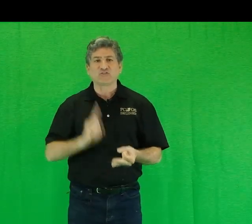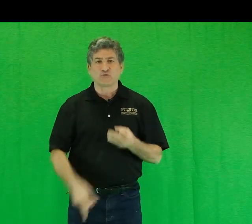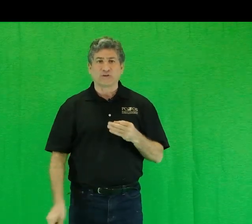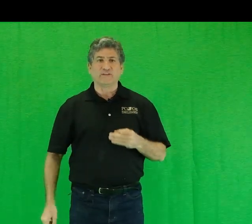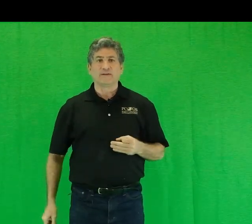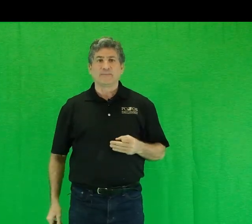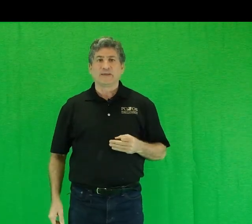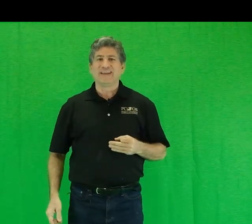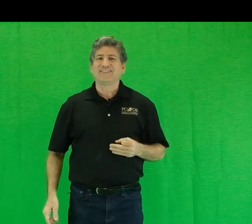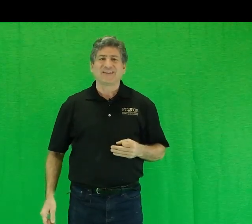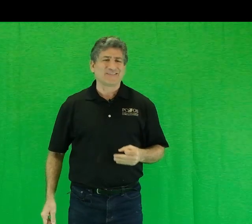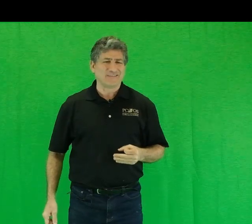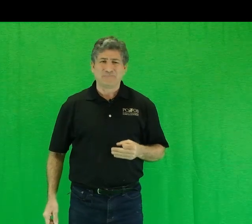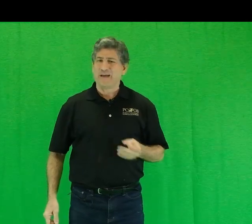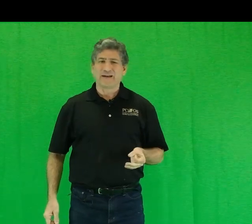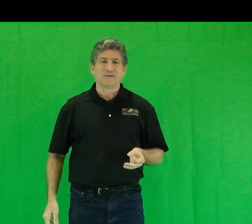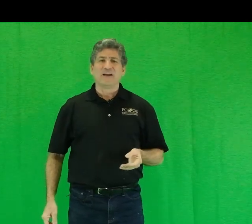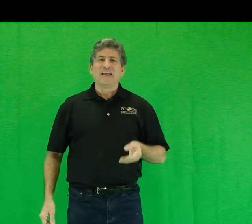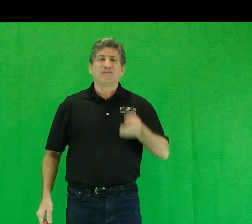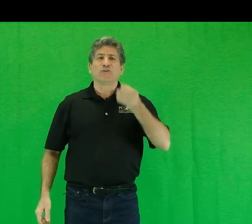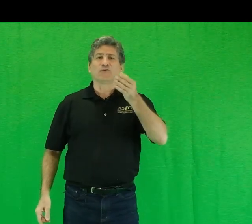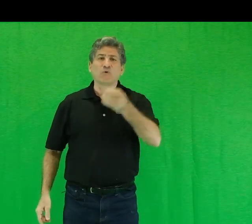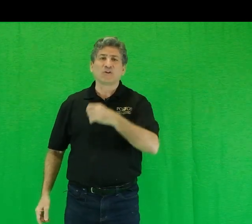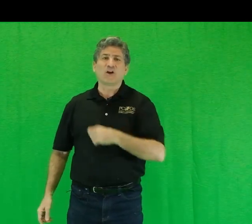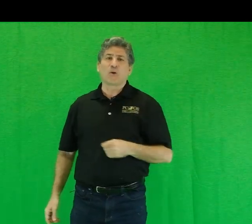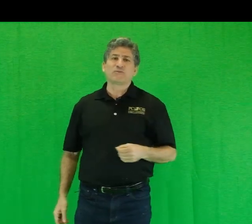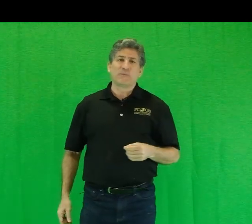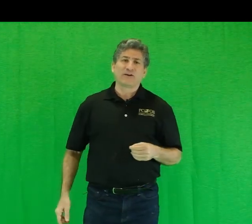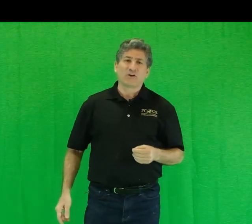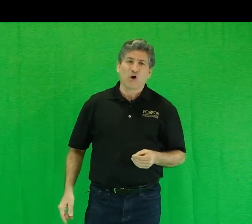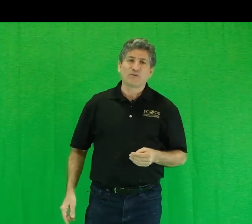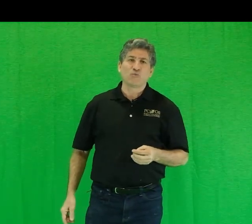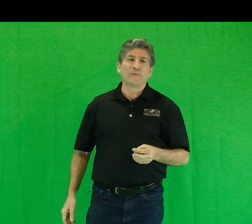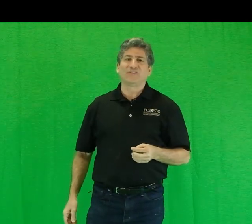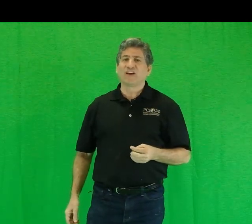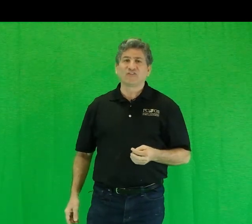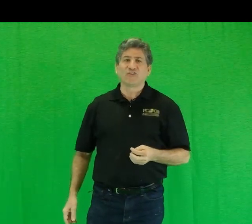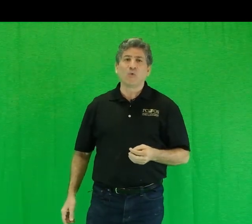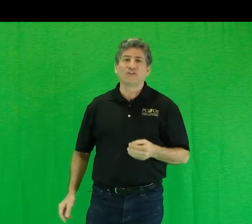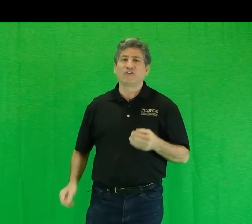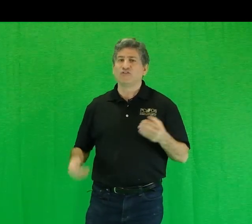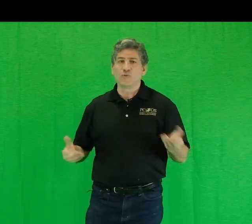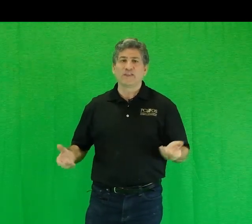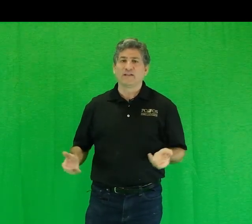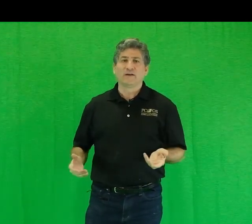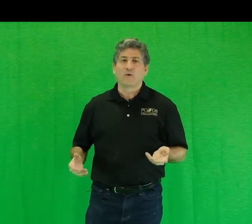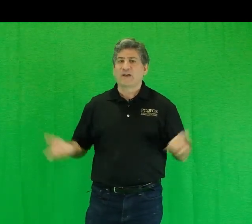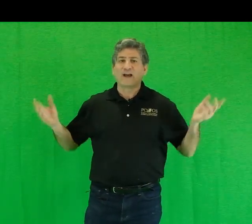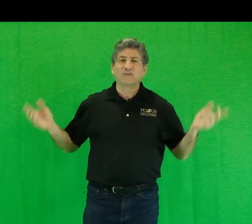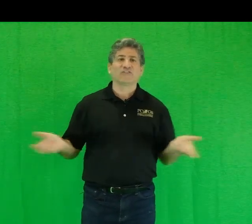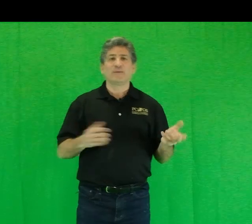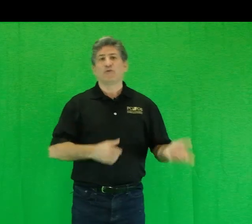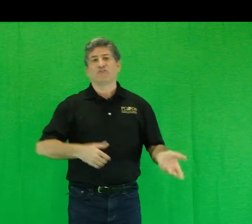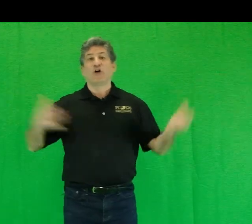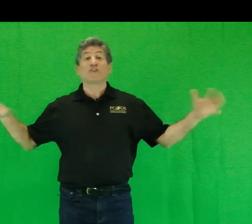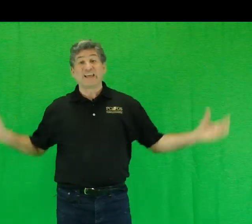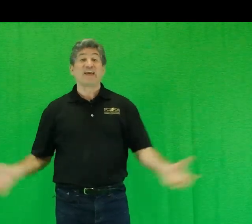and sorted. It doesn't matter if your local garbage man or garbage woman doesn't know what to do with it or carelessly puts it all together